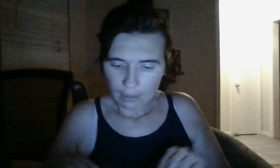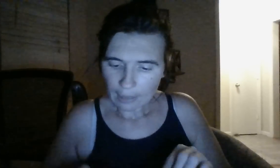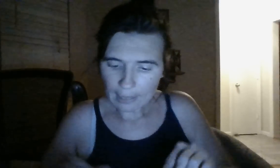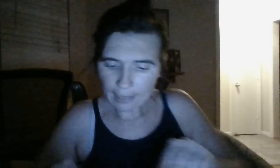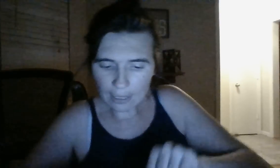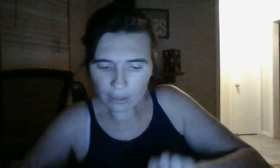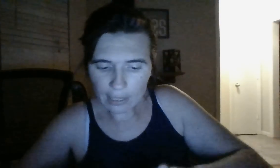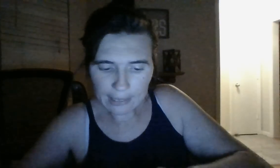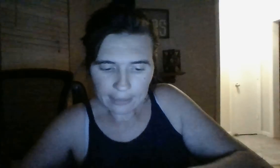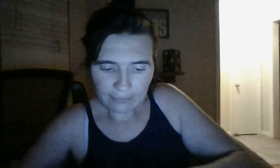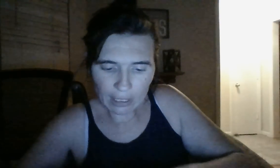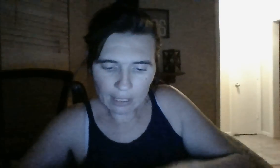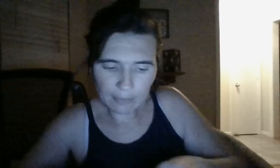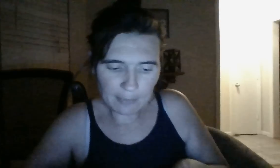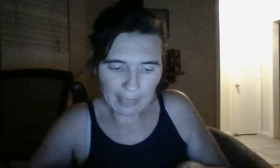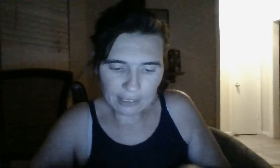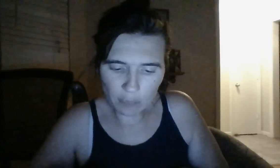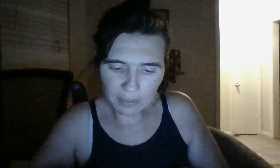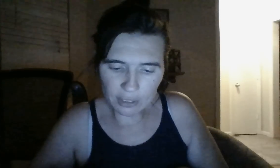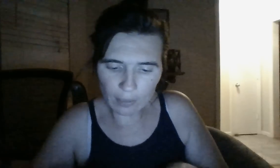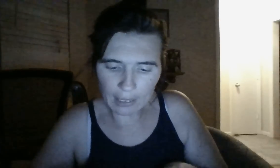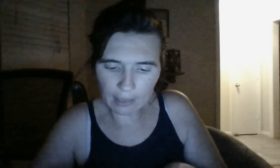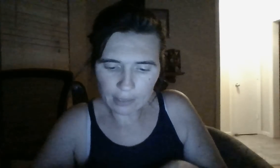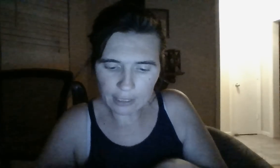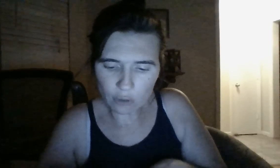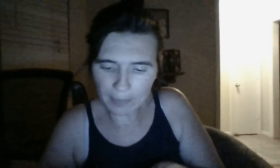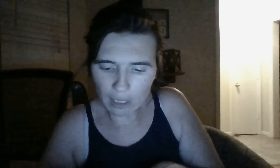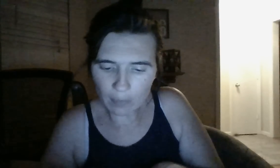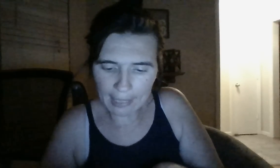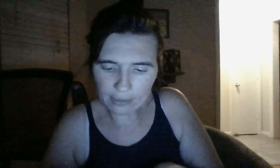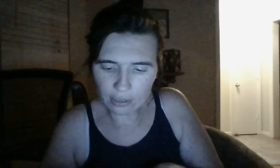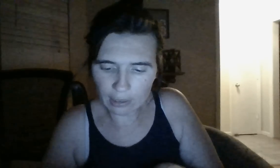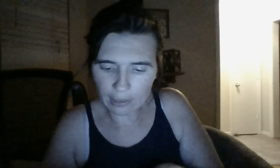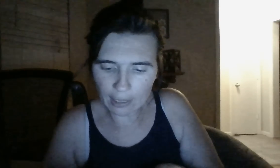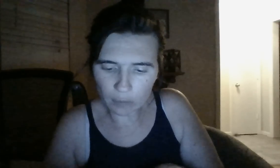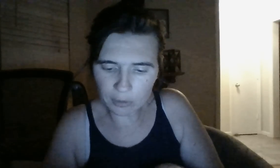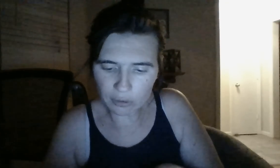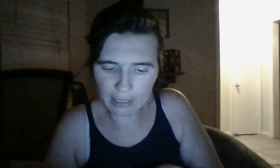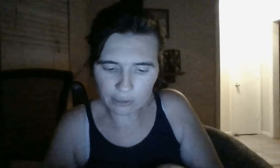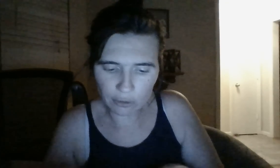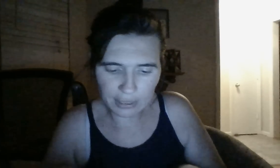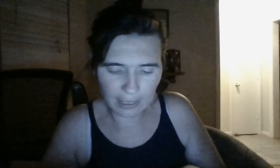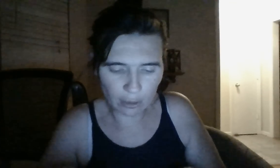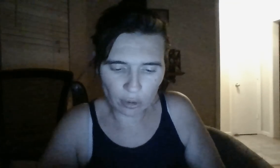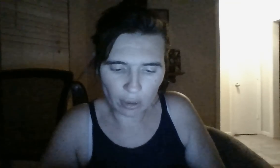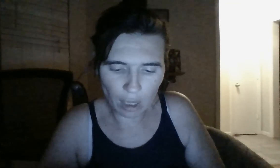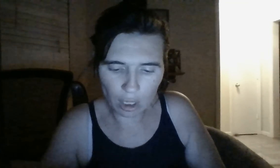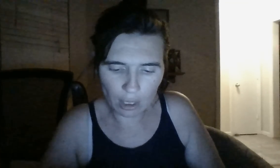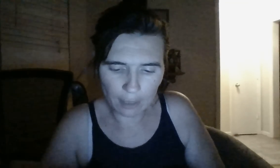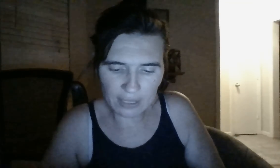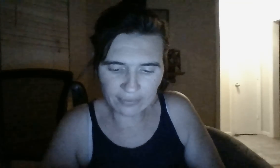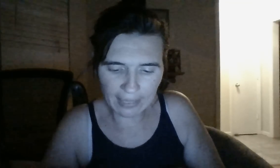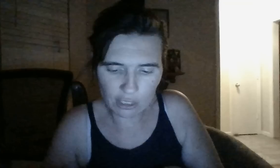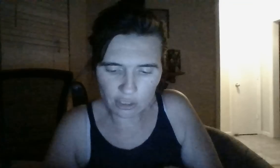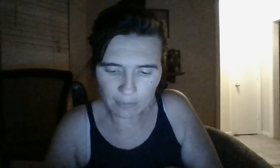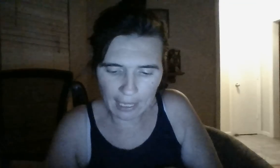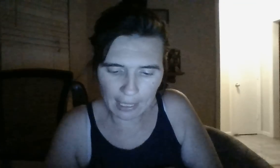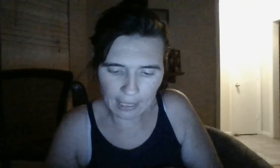And, in Aries, Fem is about to start pursuing the Scorpio masculine that helped your sister steal this vacation pay